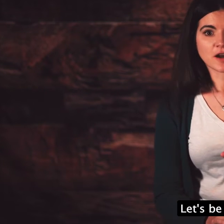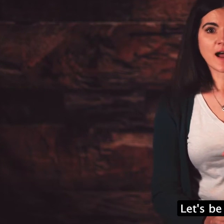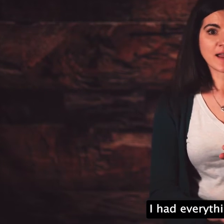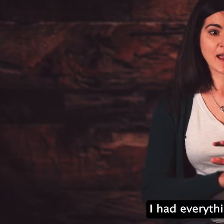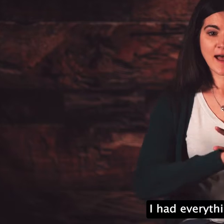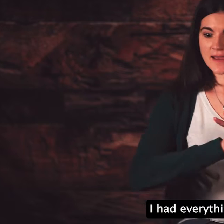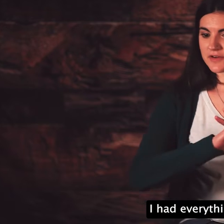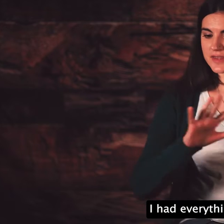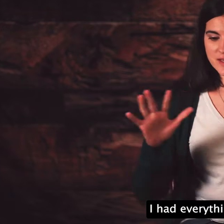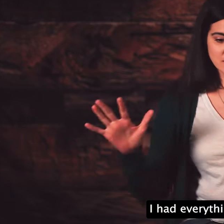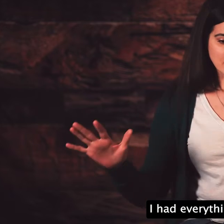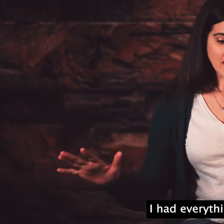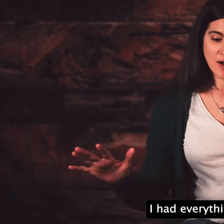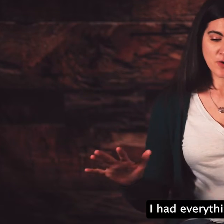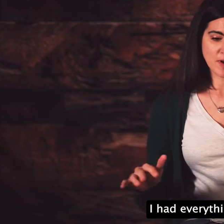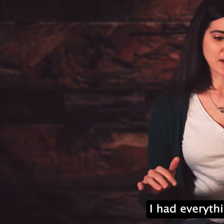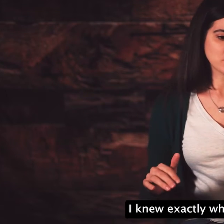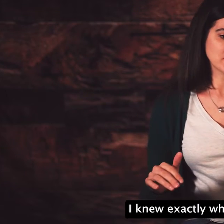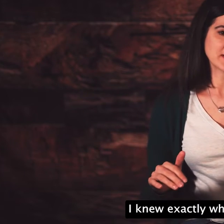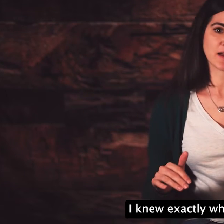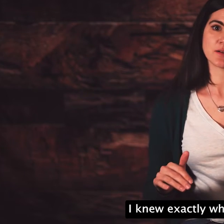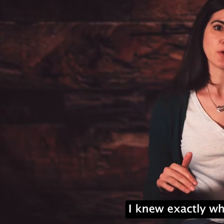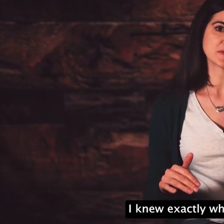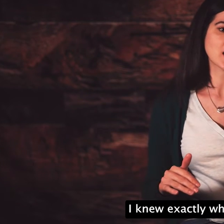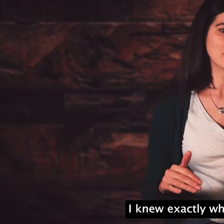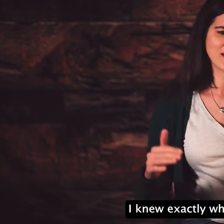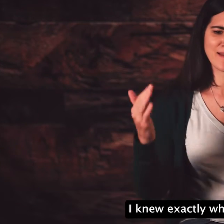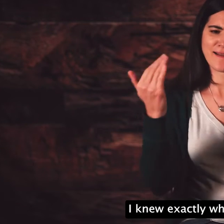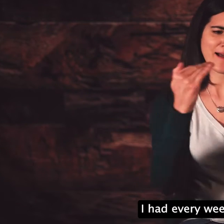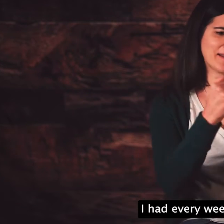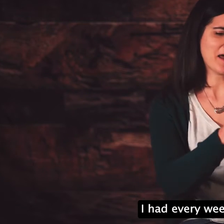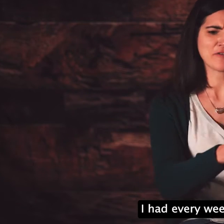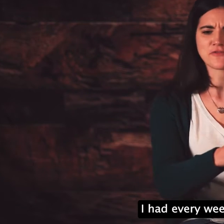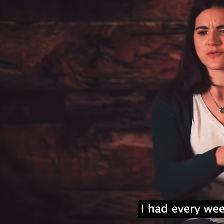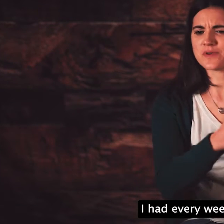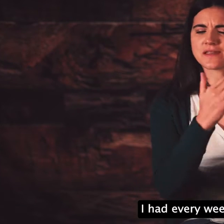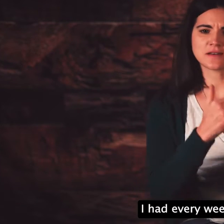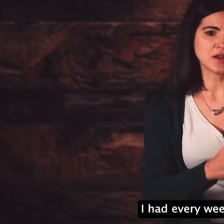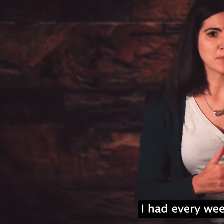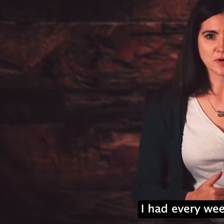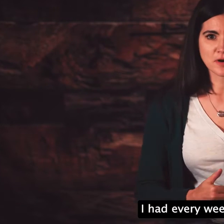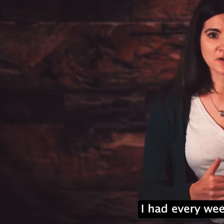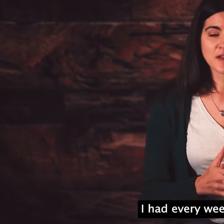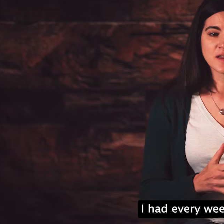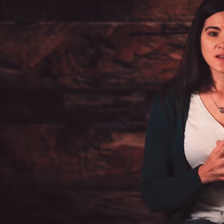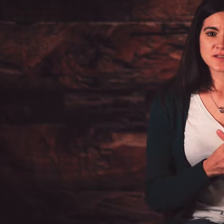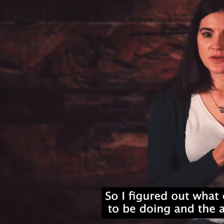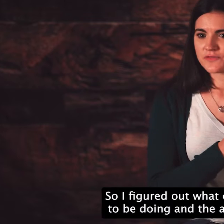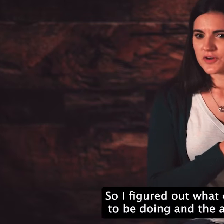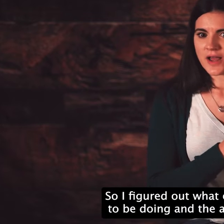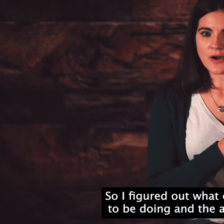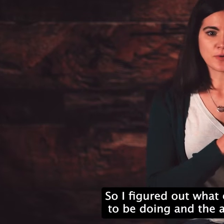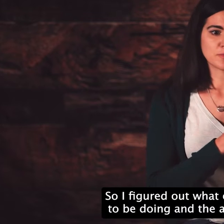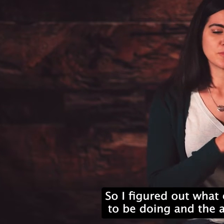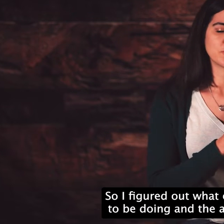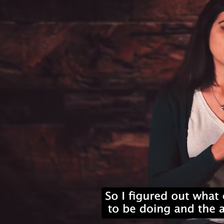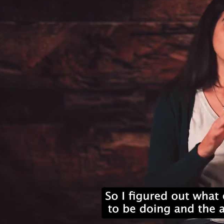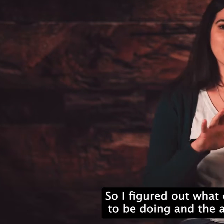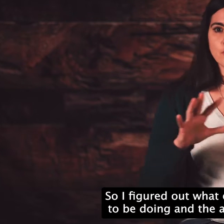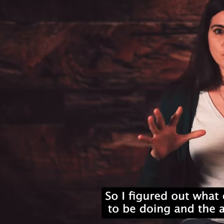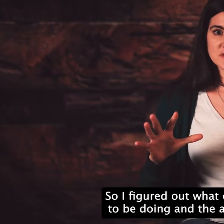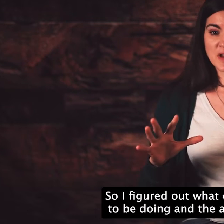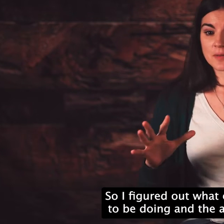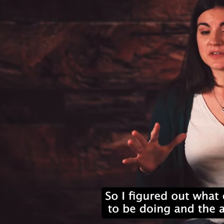be clear. I had everything laid out. I knew exactly what was coming. I had every week numbered. So I figured out